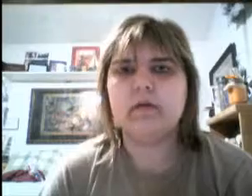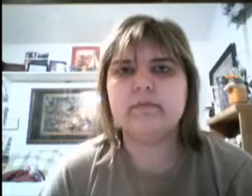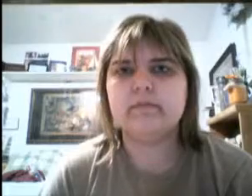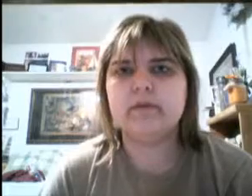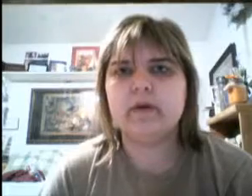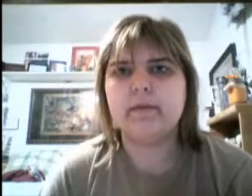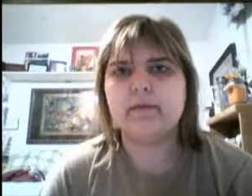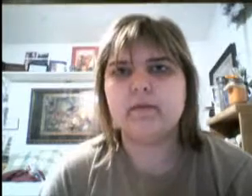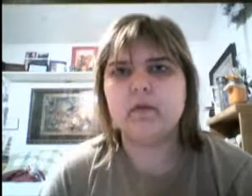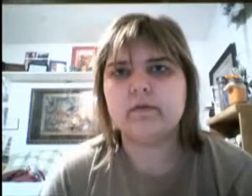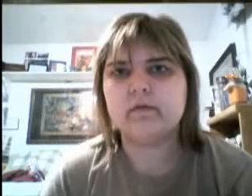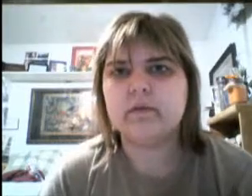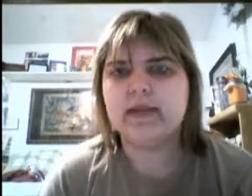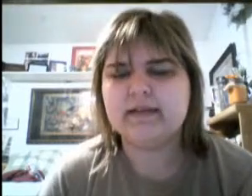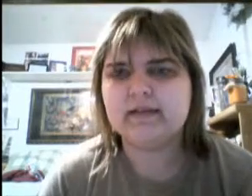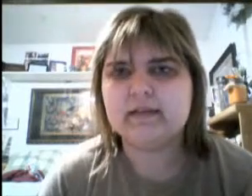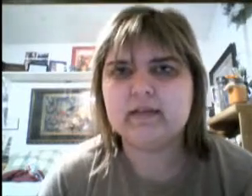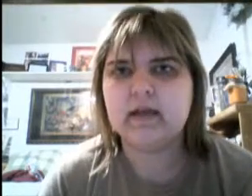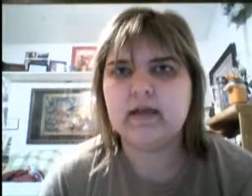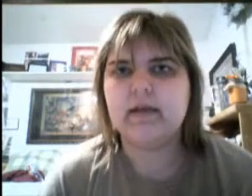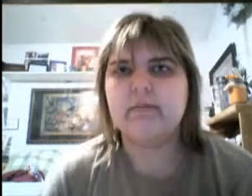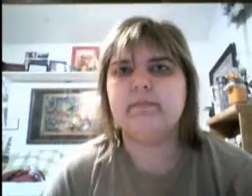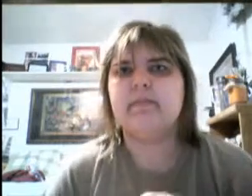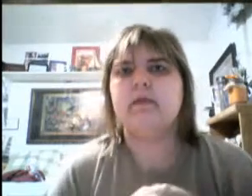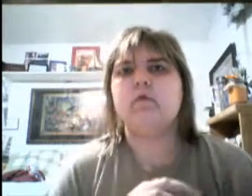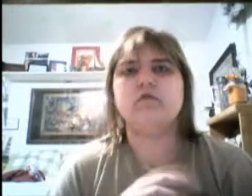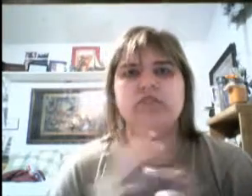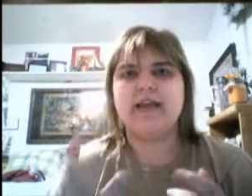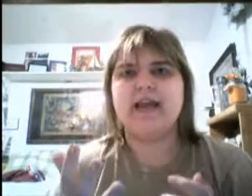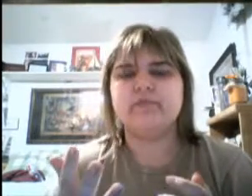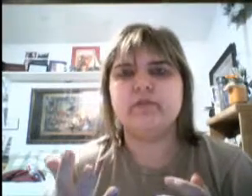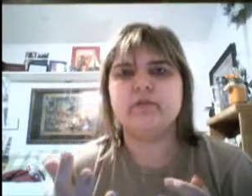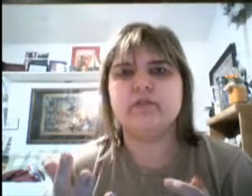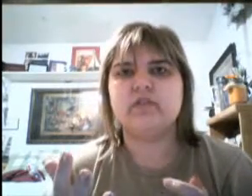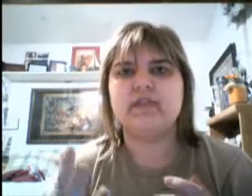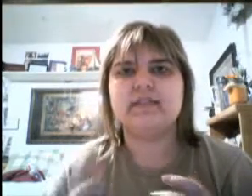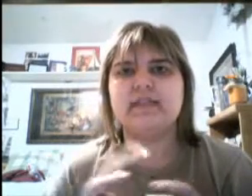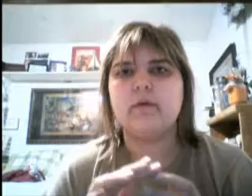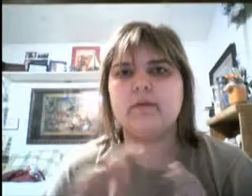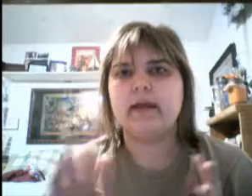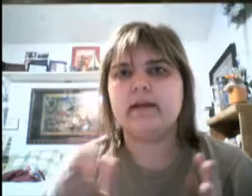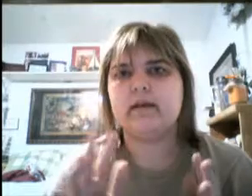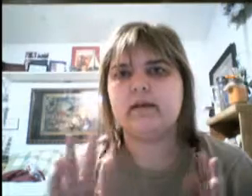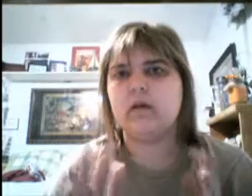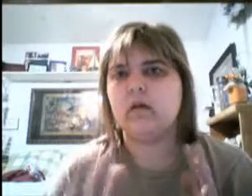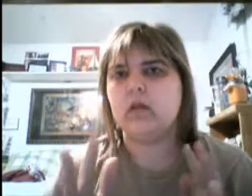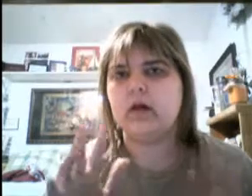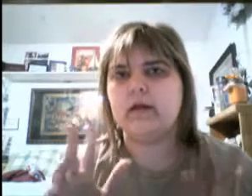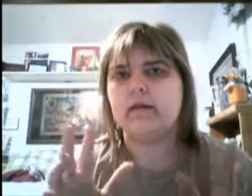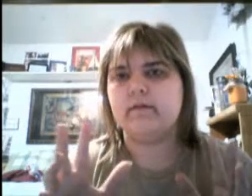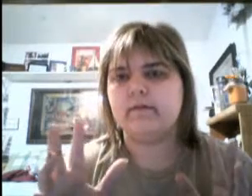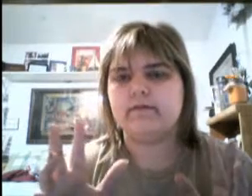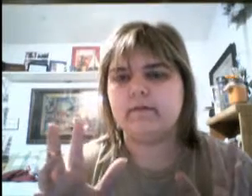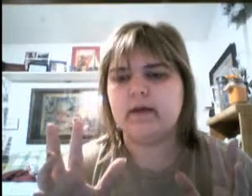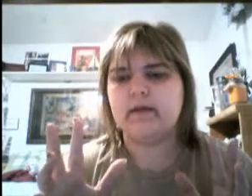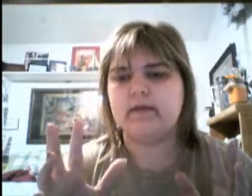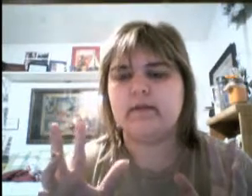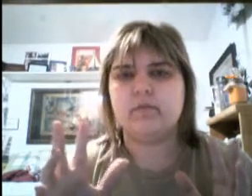Gollum from Lord of the Rings, um, motion capture. So they did that with, like, a lot of, uh, the